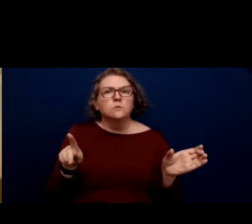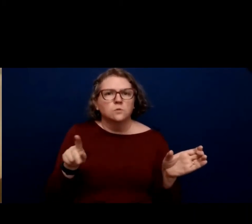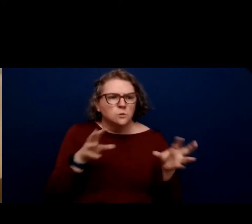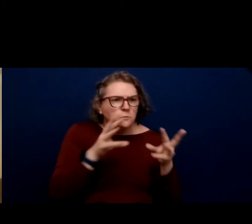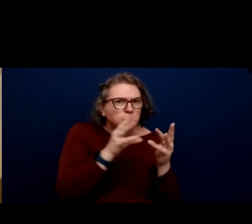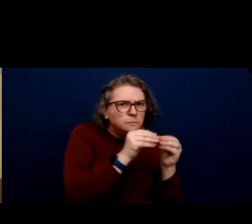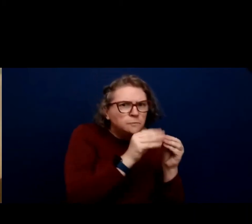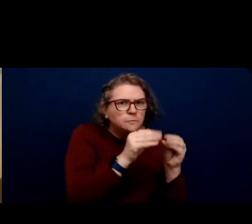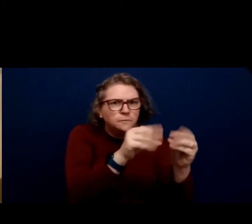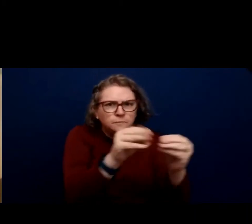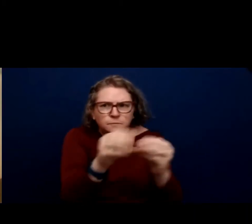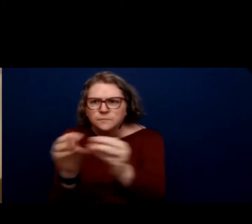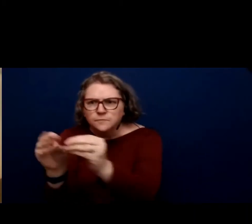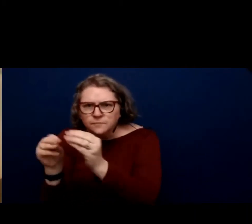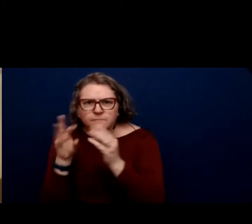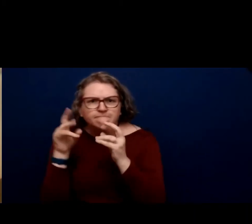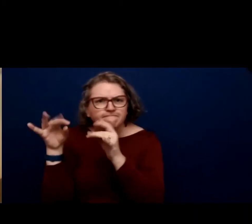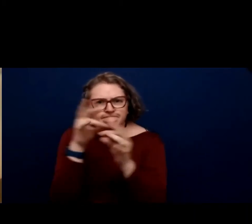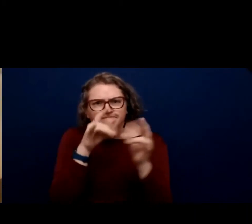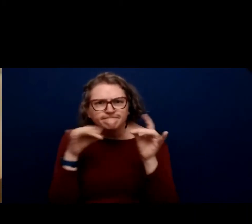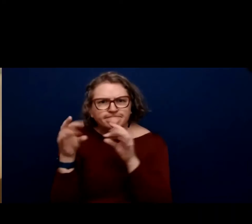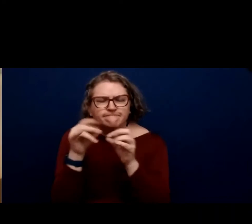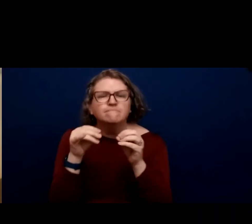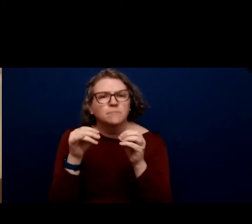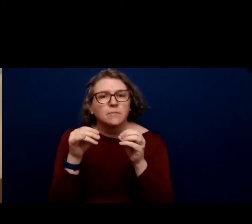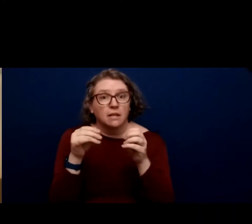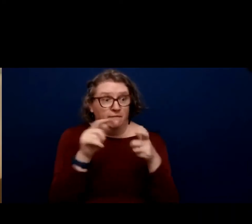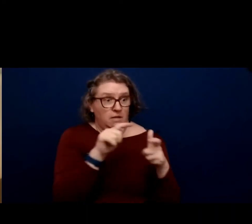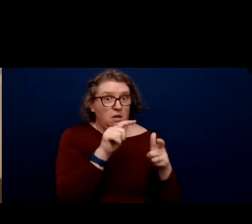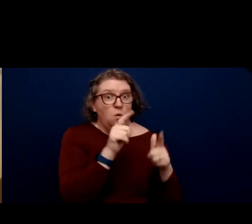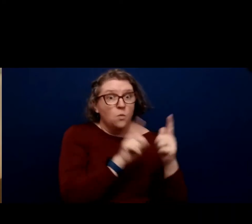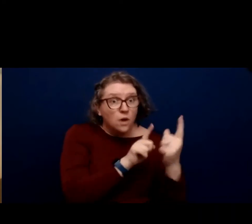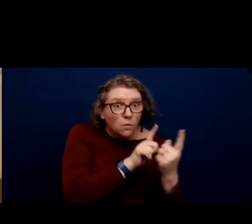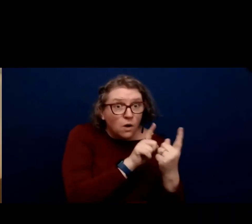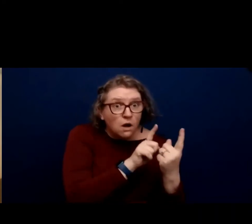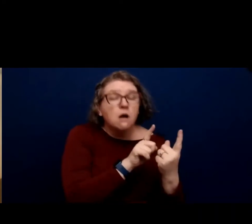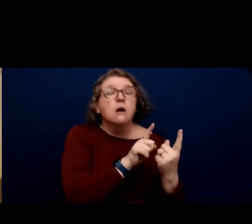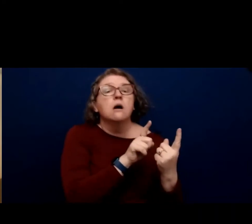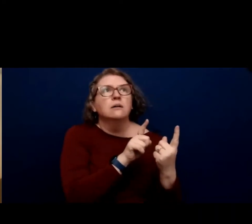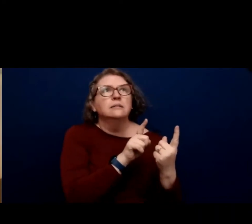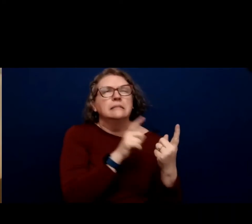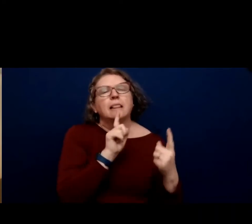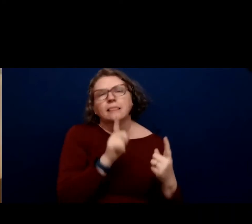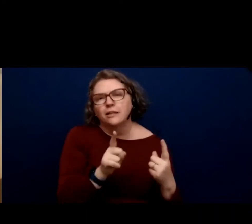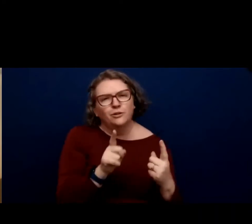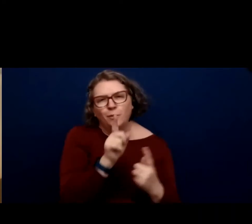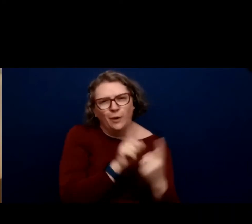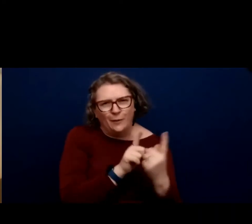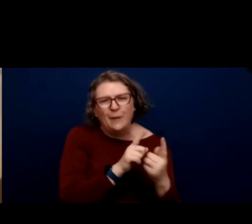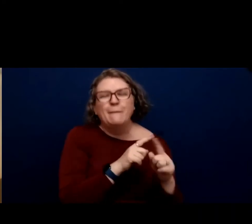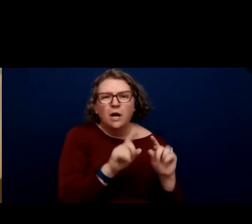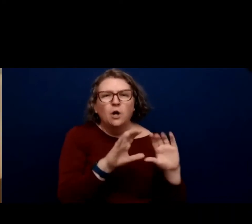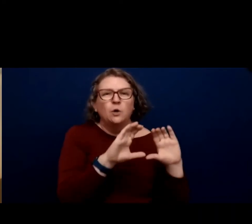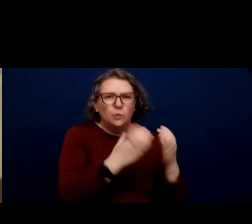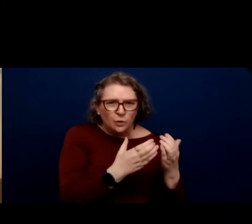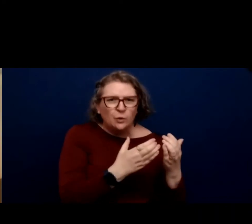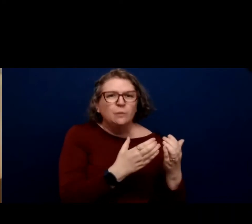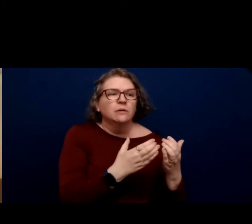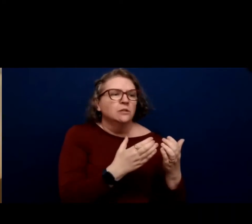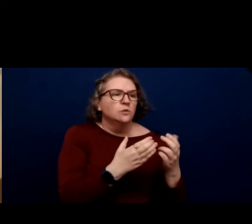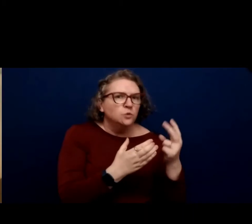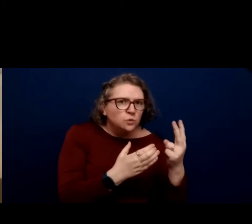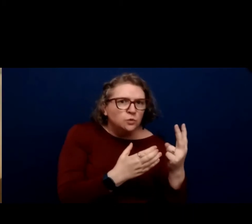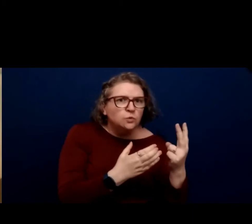talk one-on-one, not literally one-on-one, but group on one or